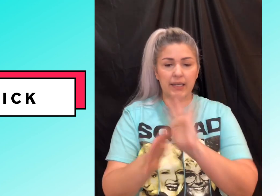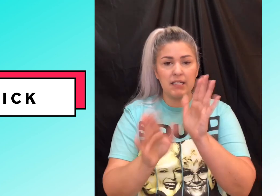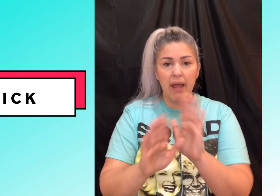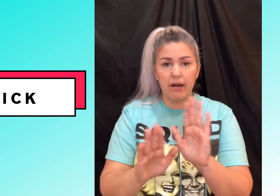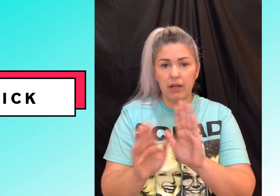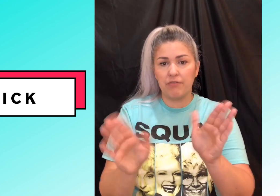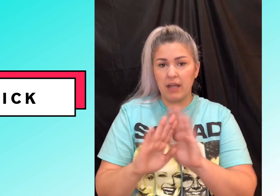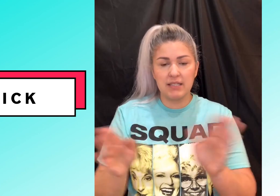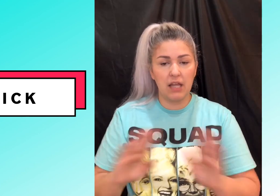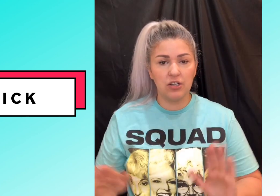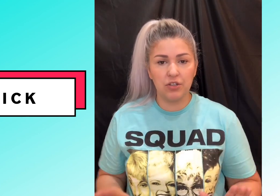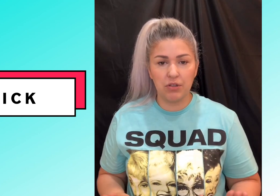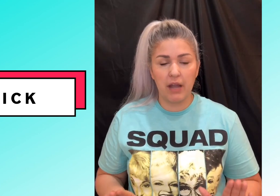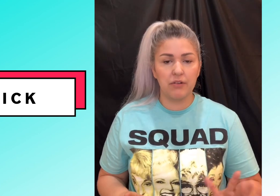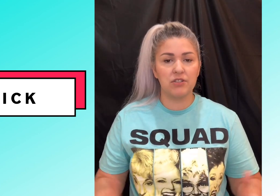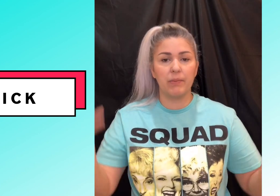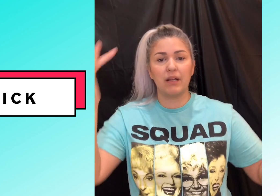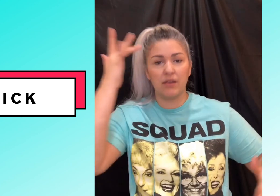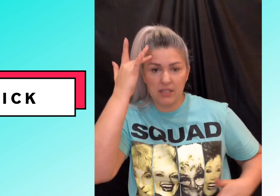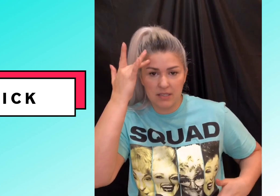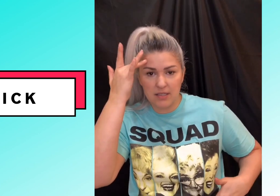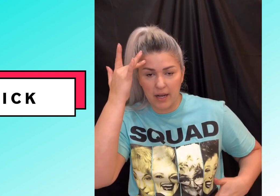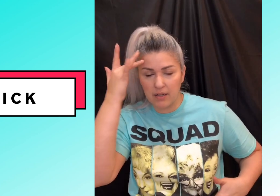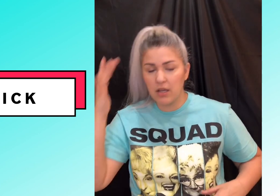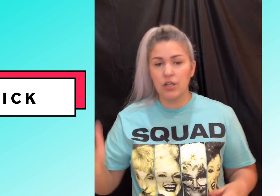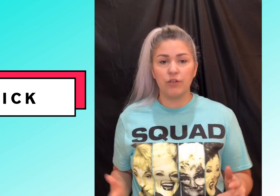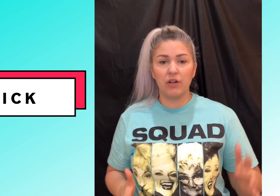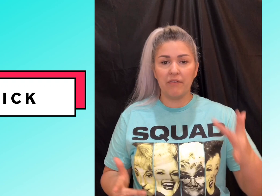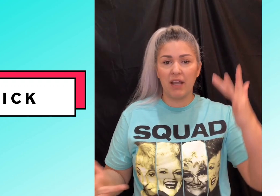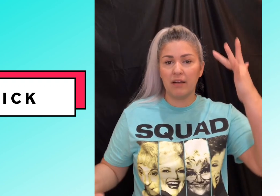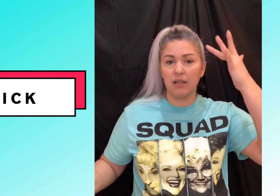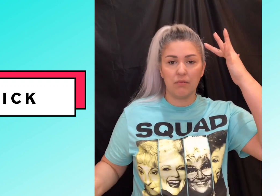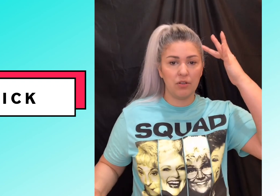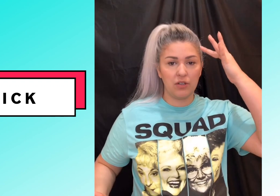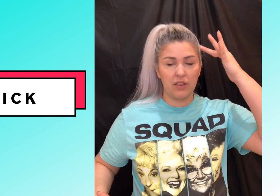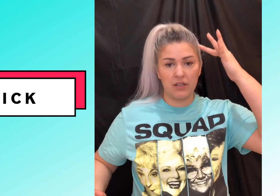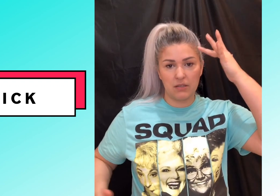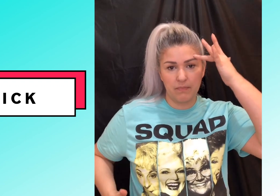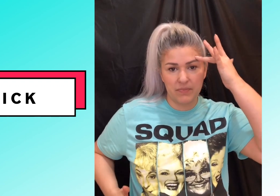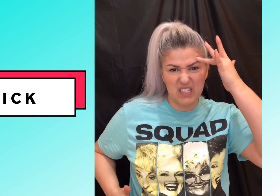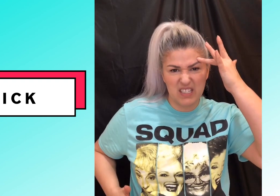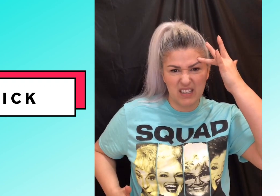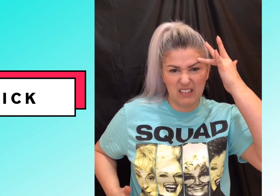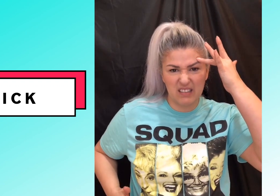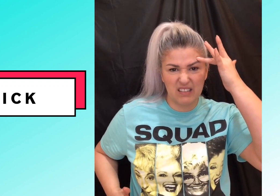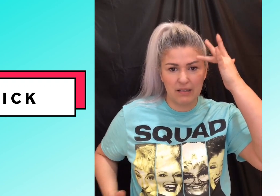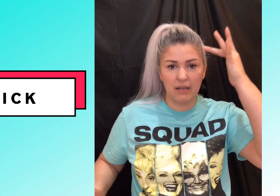it doesn't matter if it has nothing to do with your head or your stomach this is the sign so if you're left-handed it will look like this sick okay